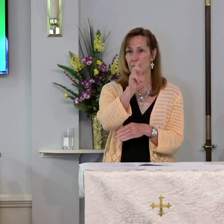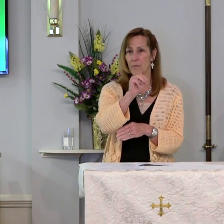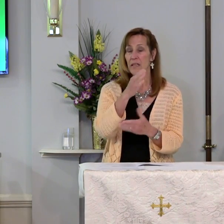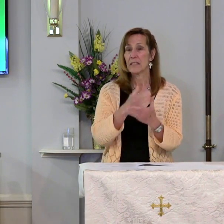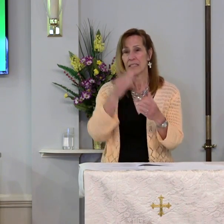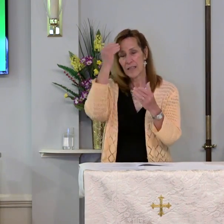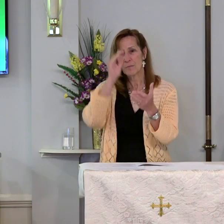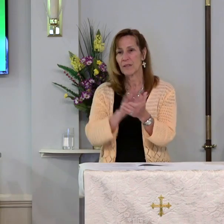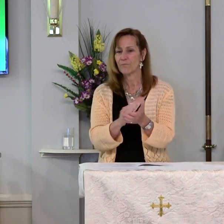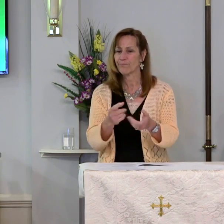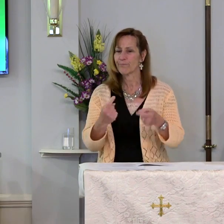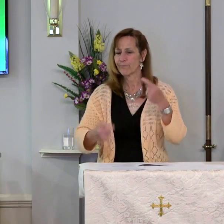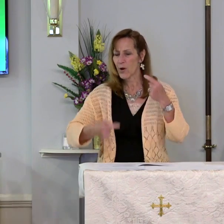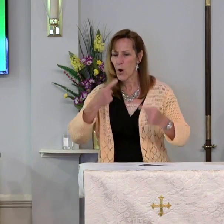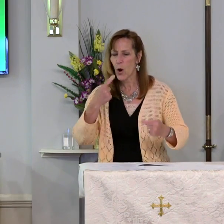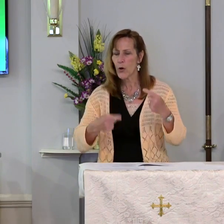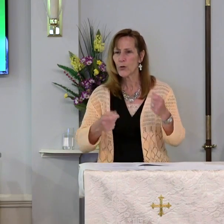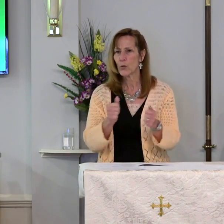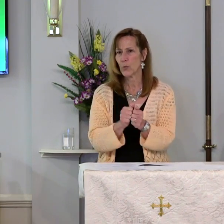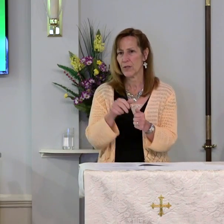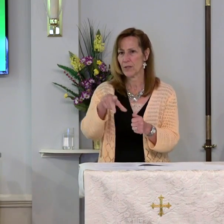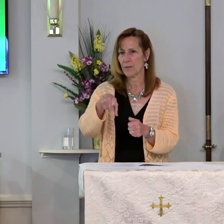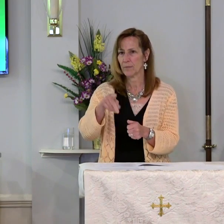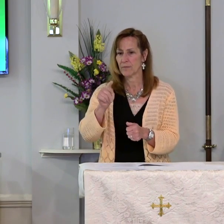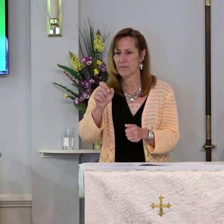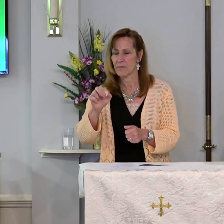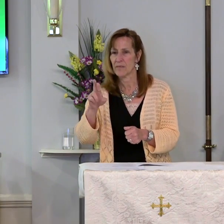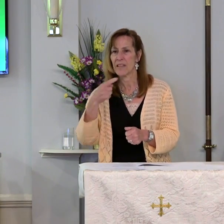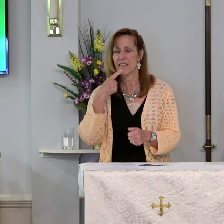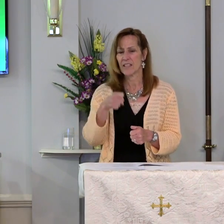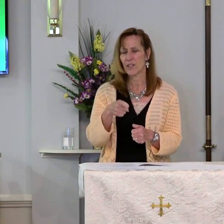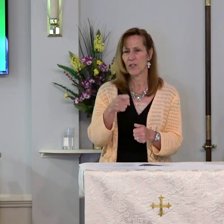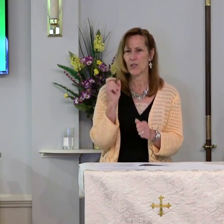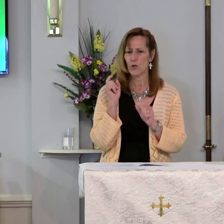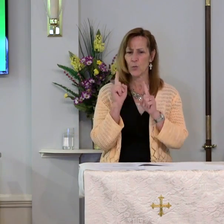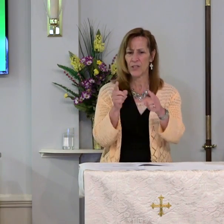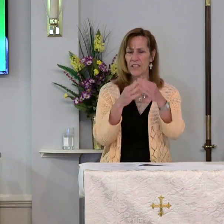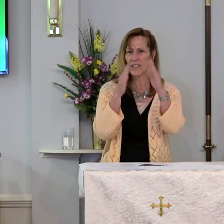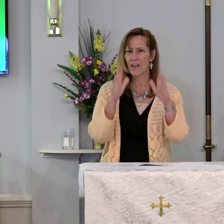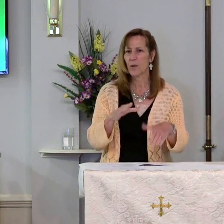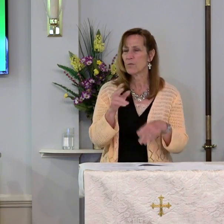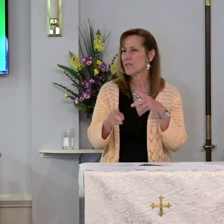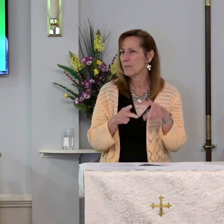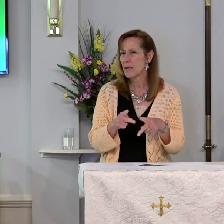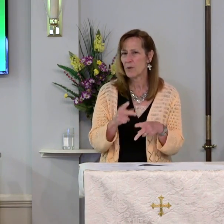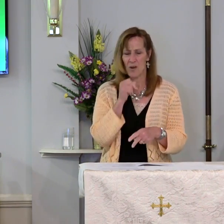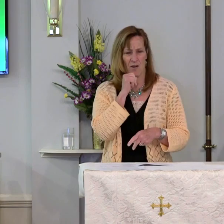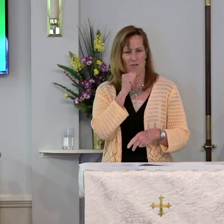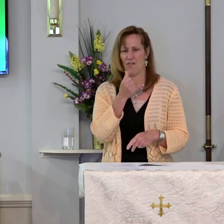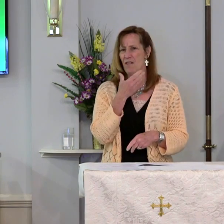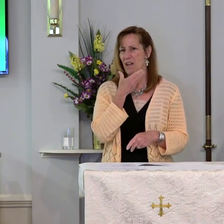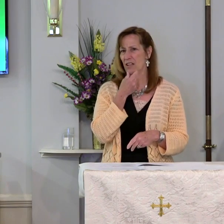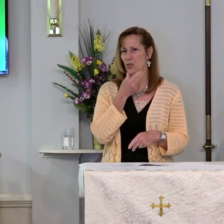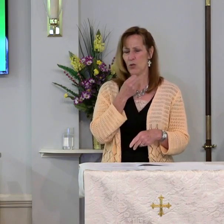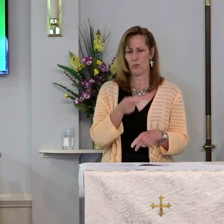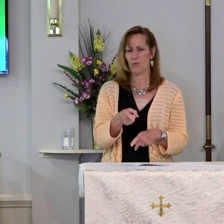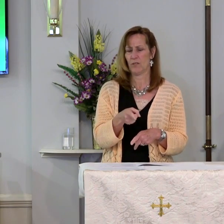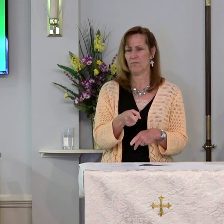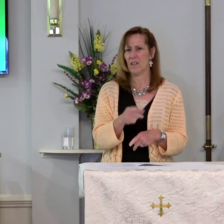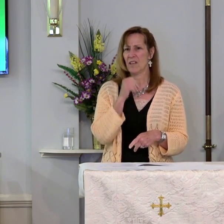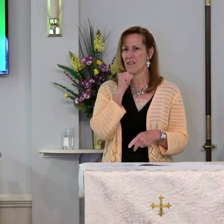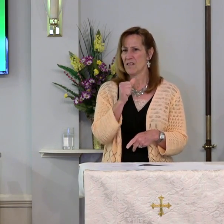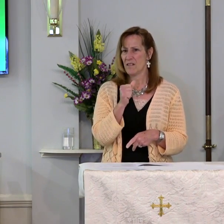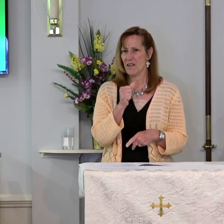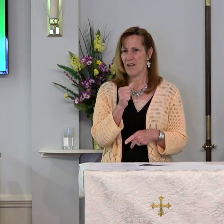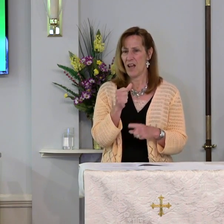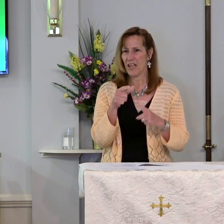believers argued with him. They said, you went into the homes of people who are not Jews and are